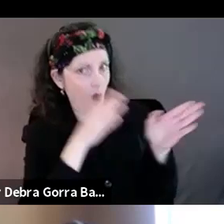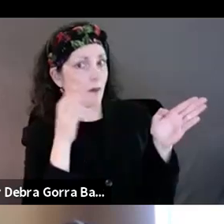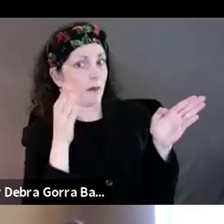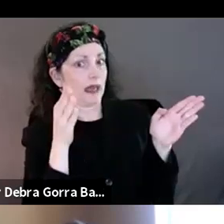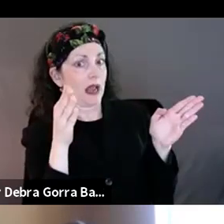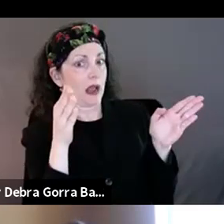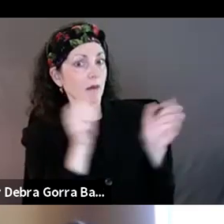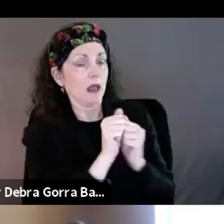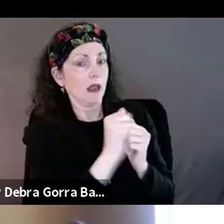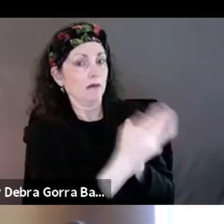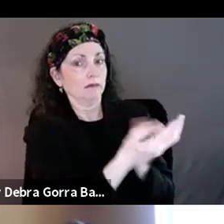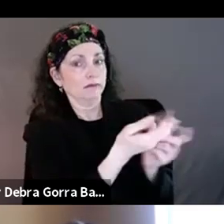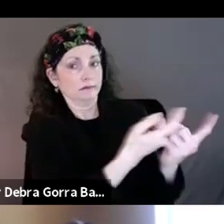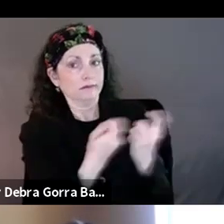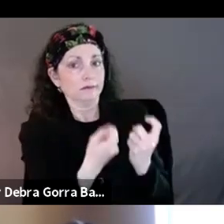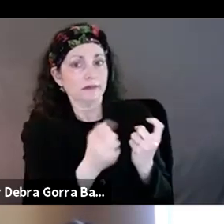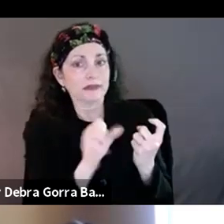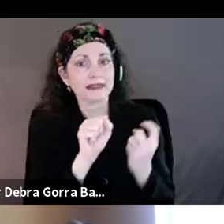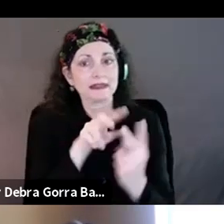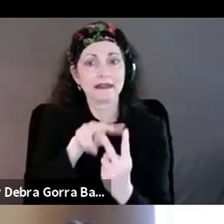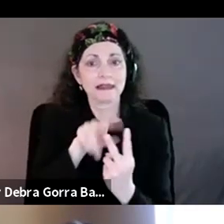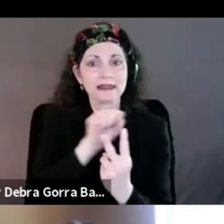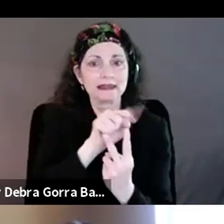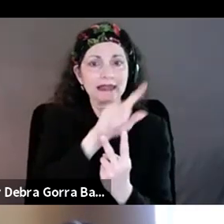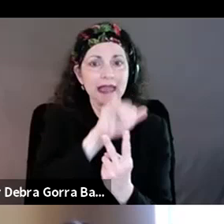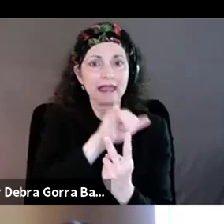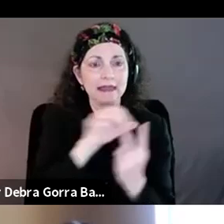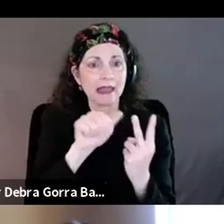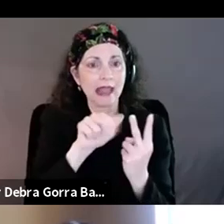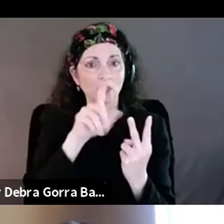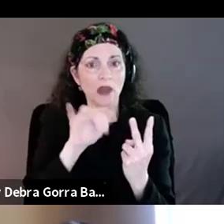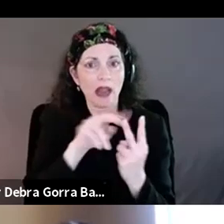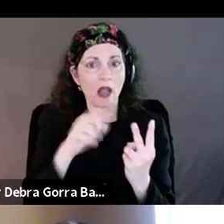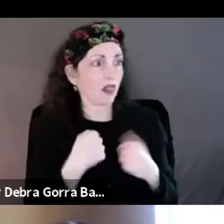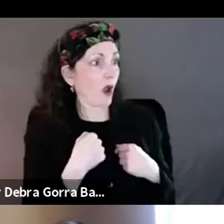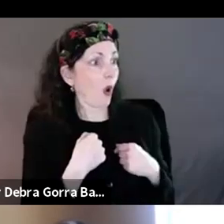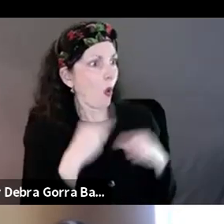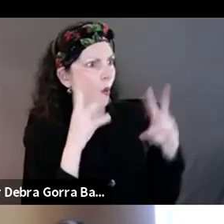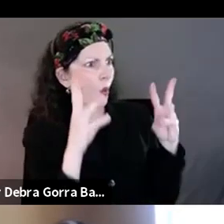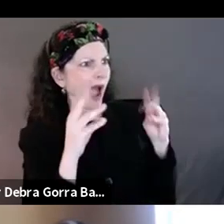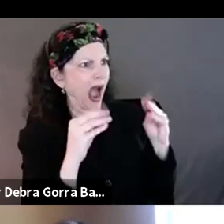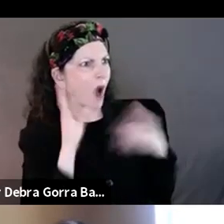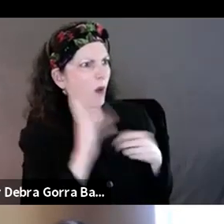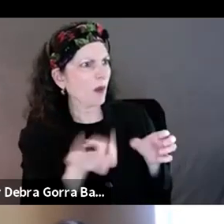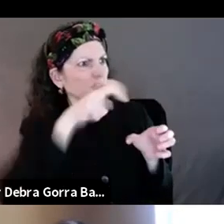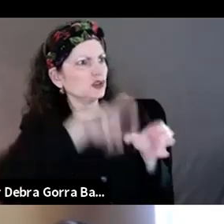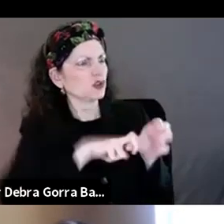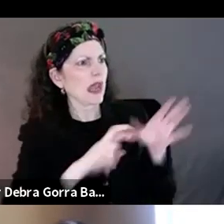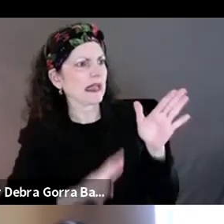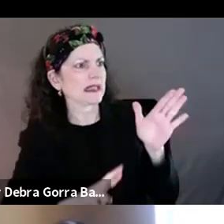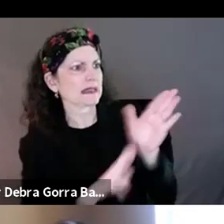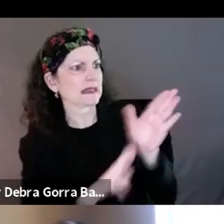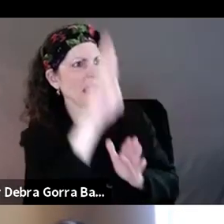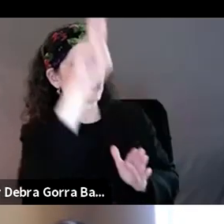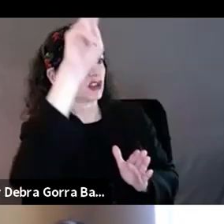like, wow, it's like, we're going to go on a spaceship with these people. It's, you know, we're going to go, you know,